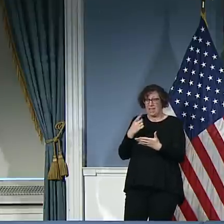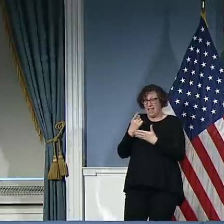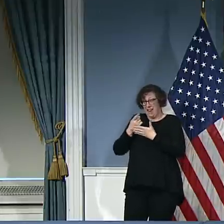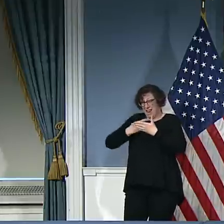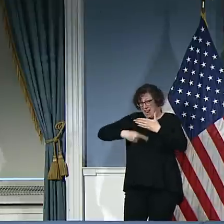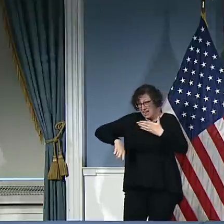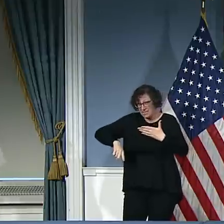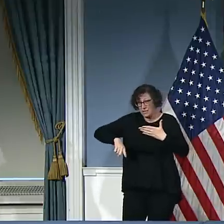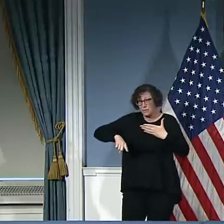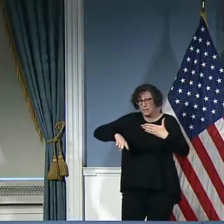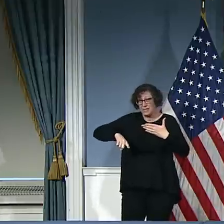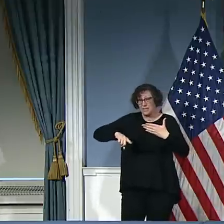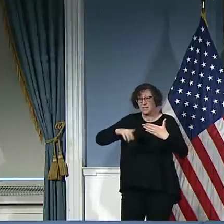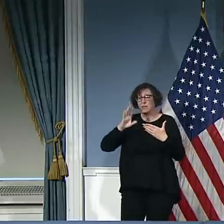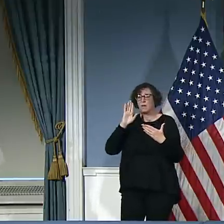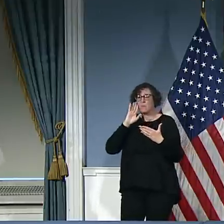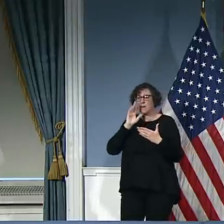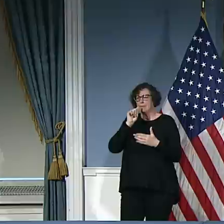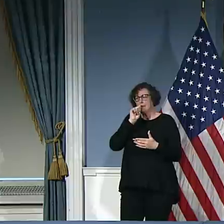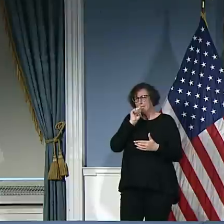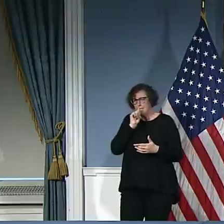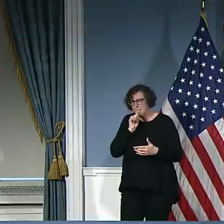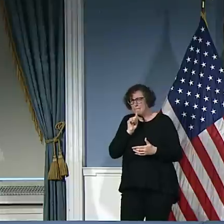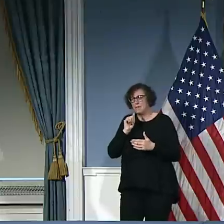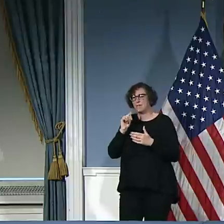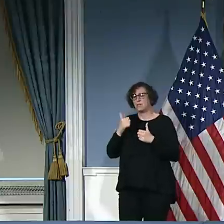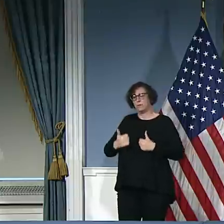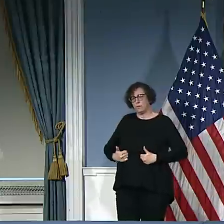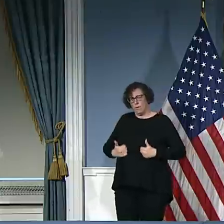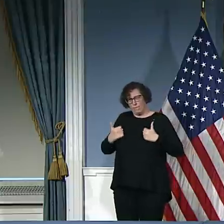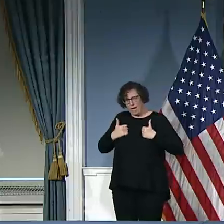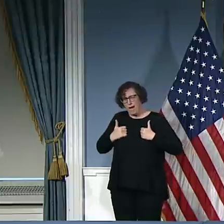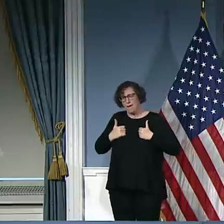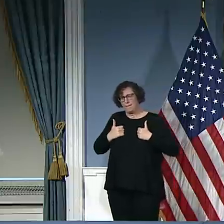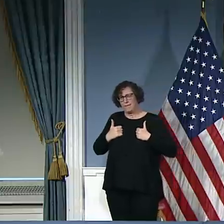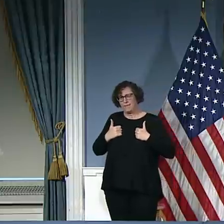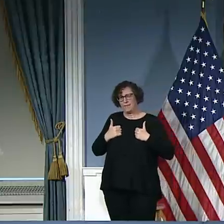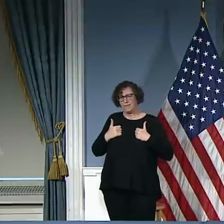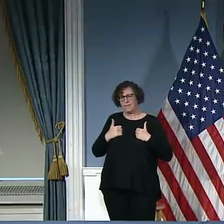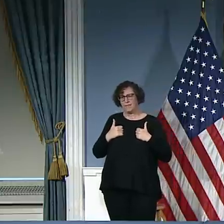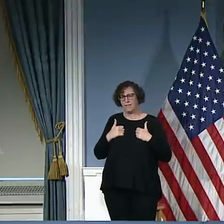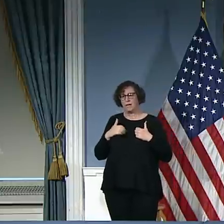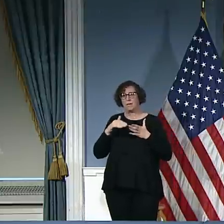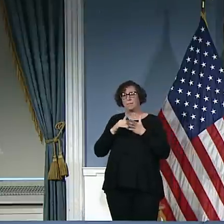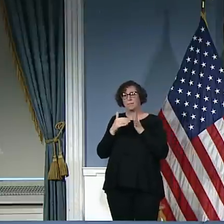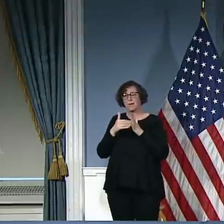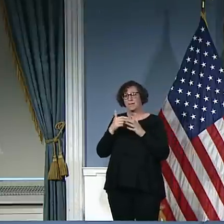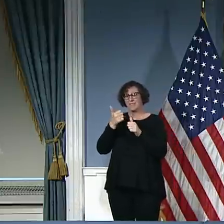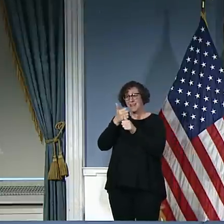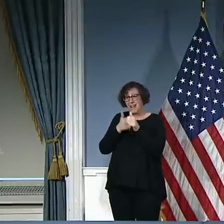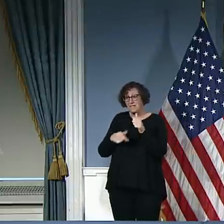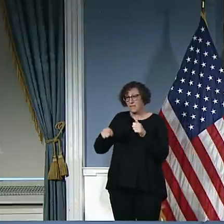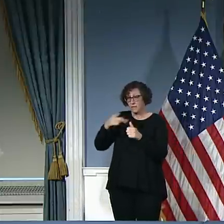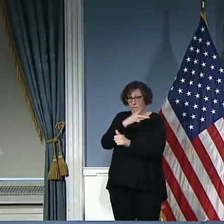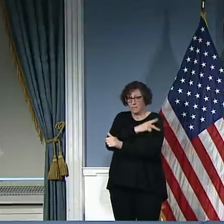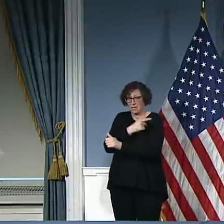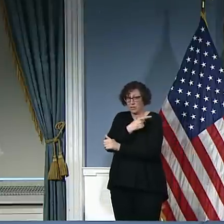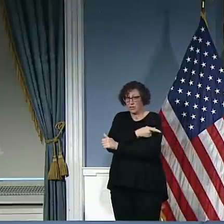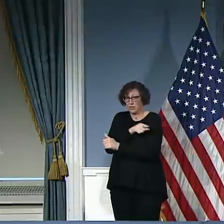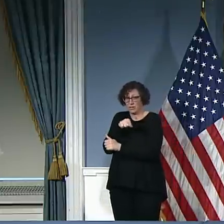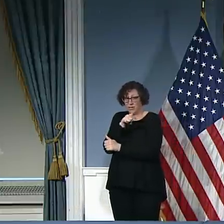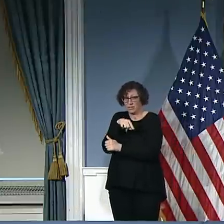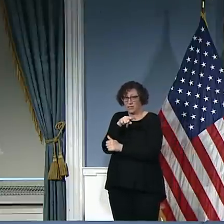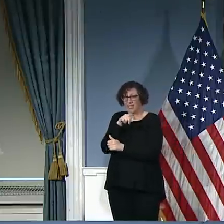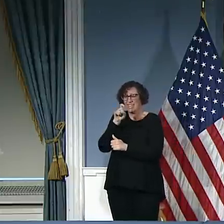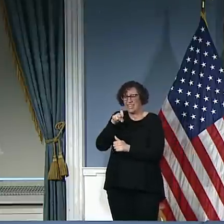get through, I mean be able to ensure that every single patient who can be saved is saved, who has